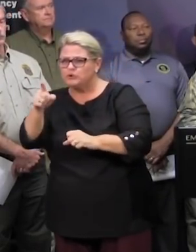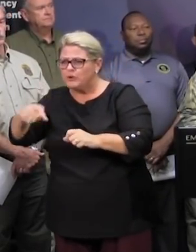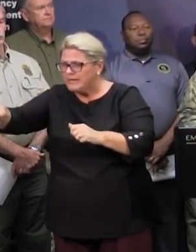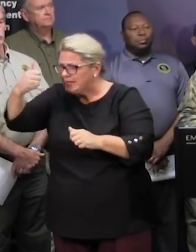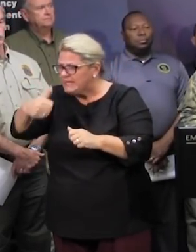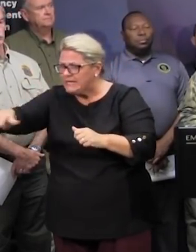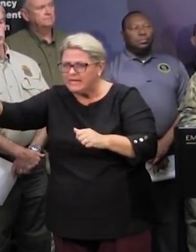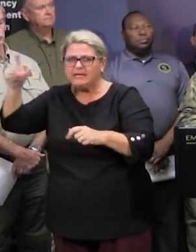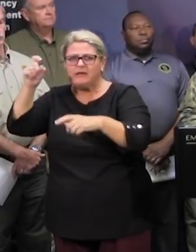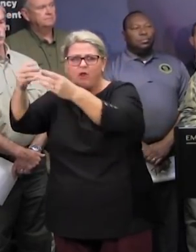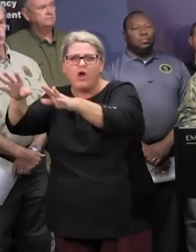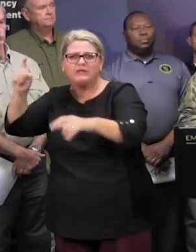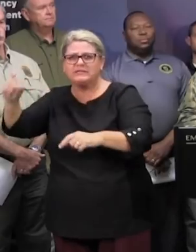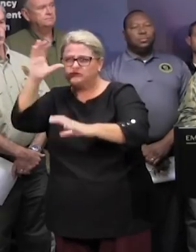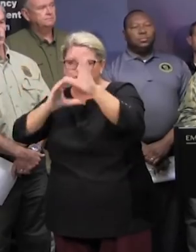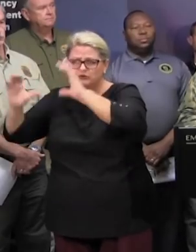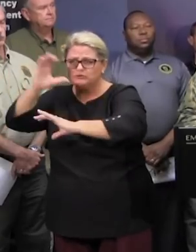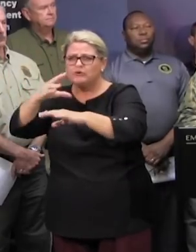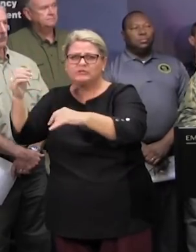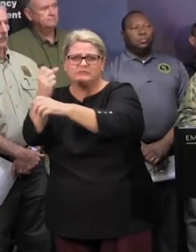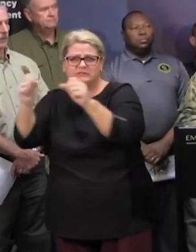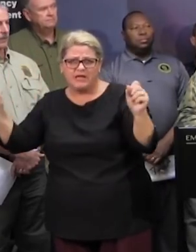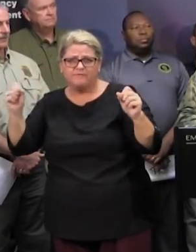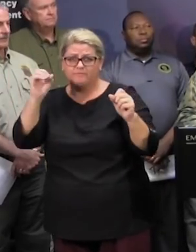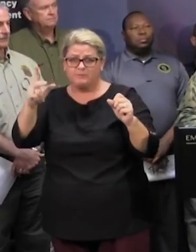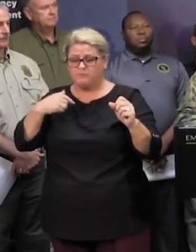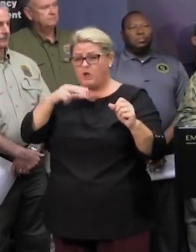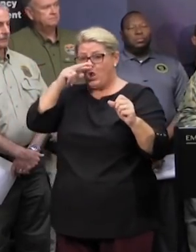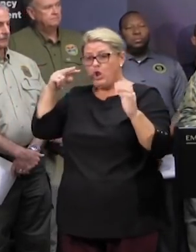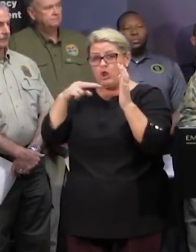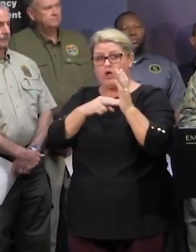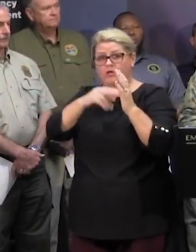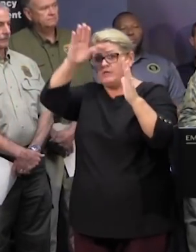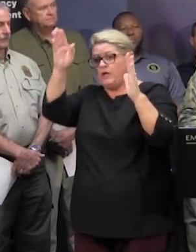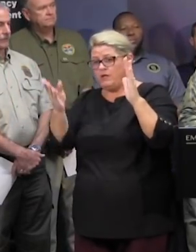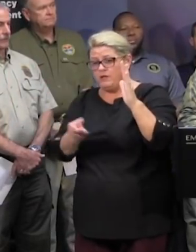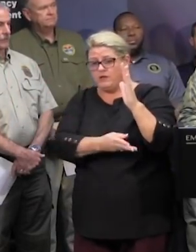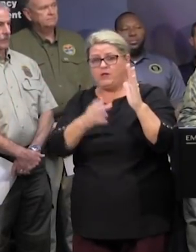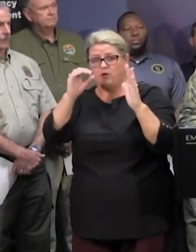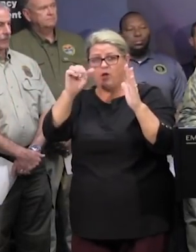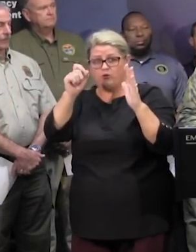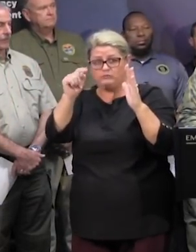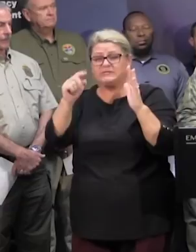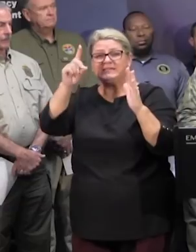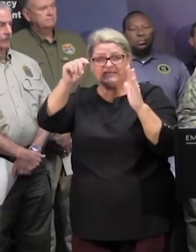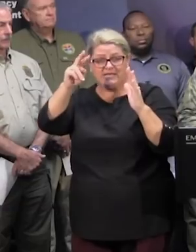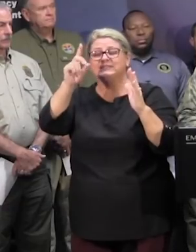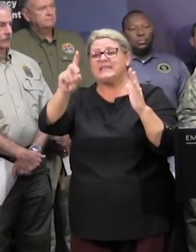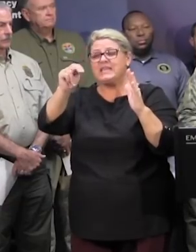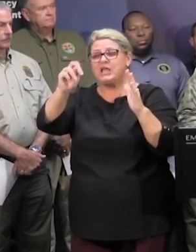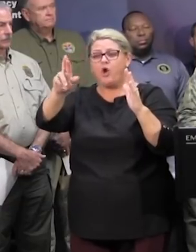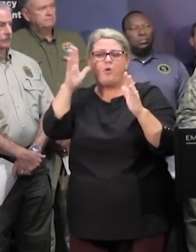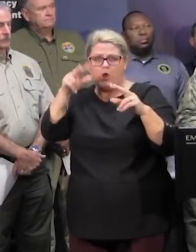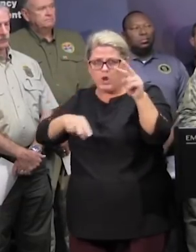and rescue we'll be actively patrolling the coast dnr will be on the rivers we already have our first